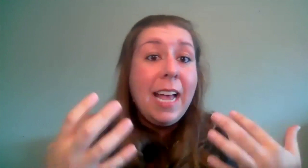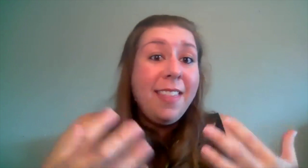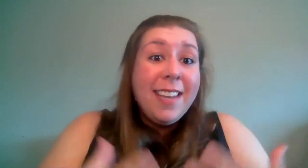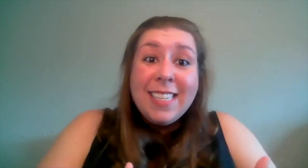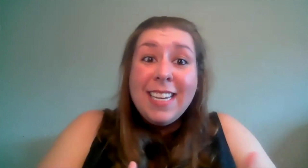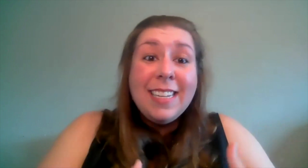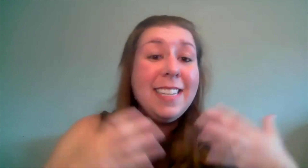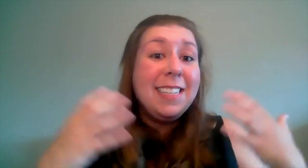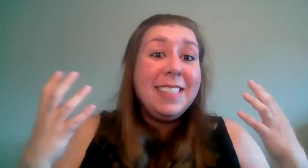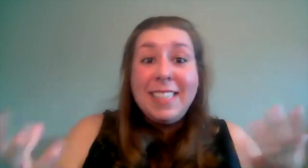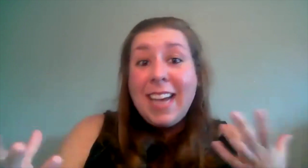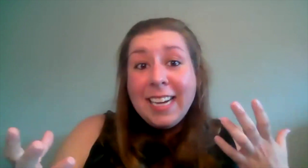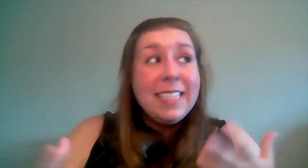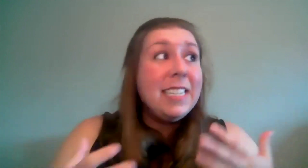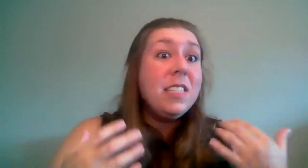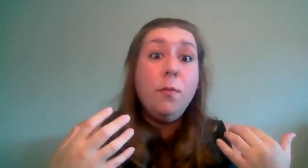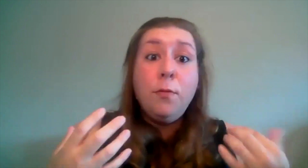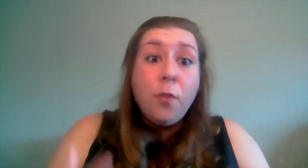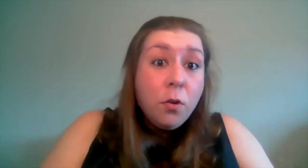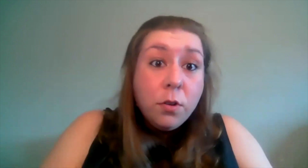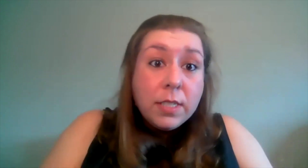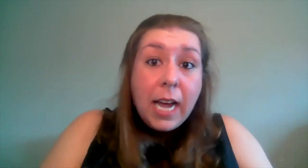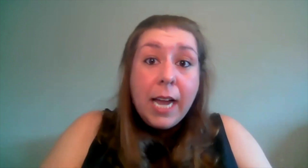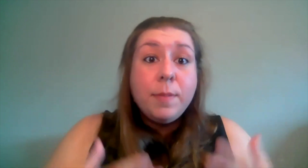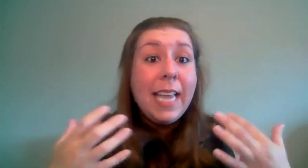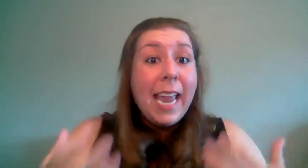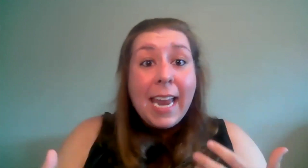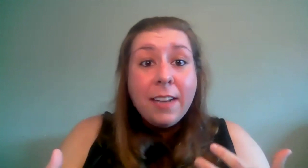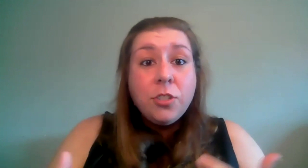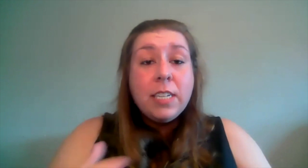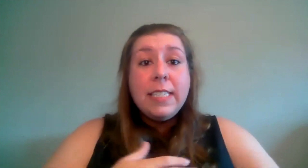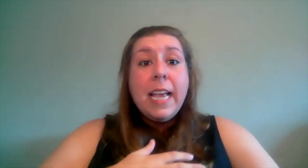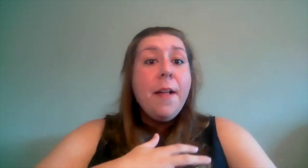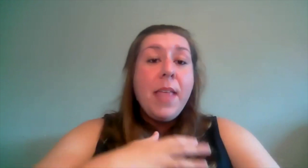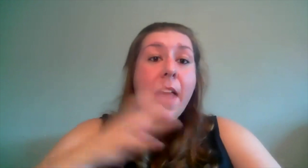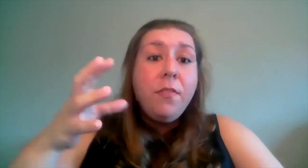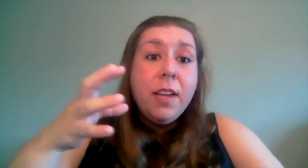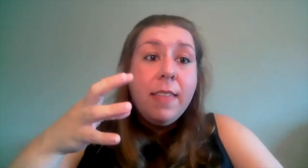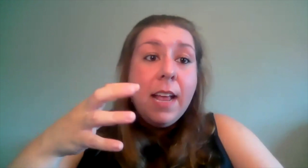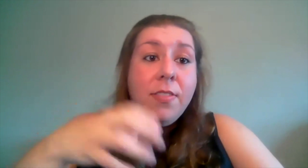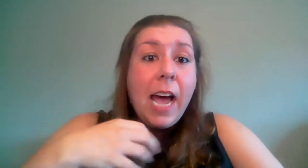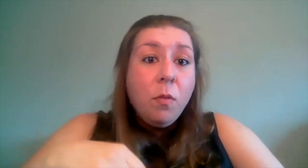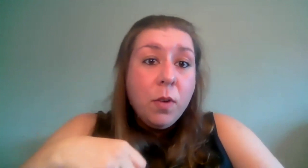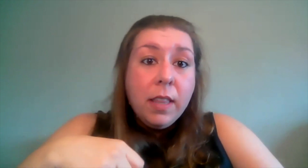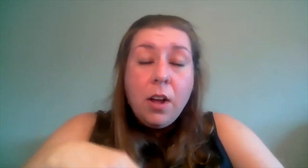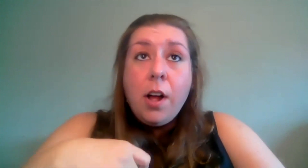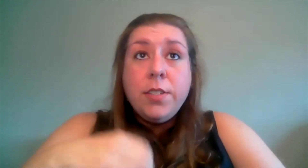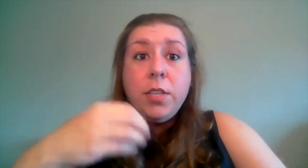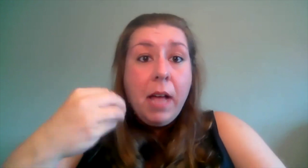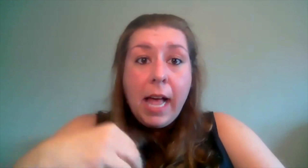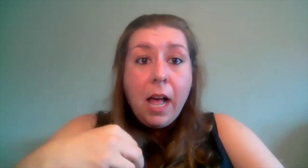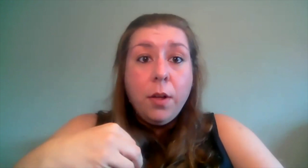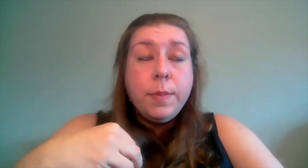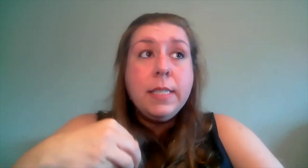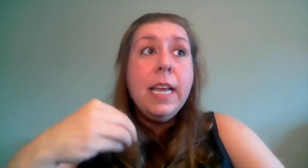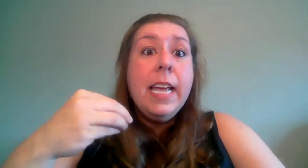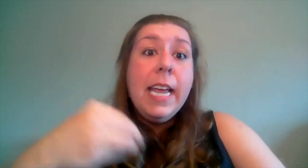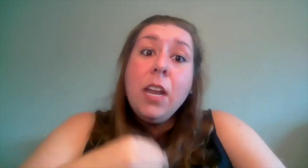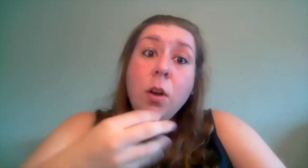ethnicities sizes vocal types ages everything that really also helps in